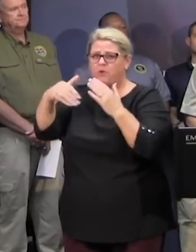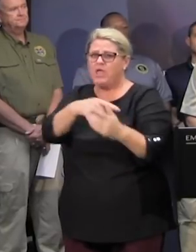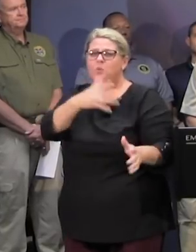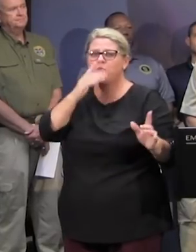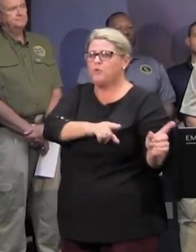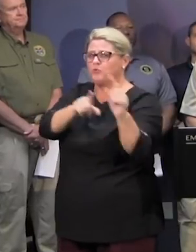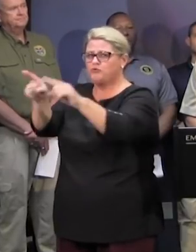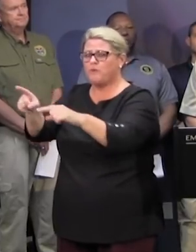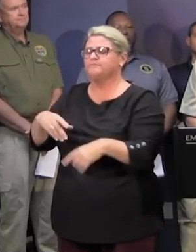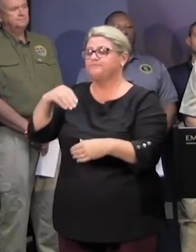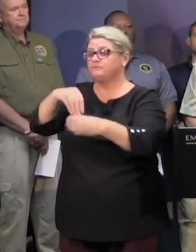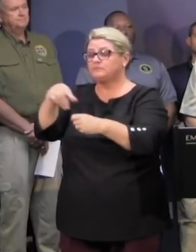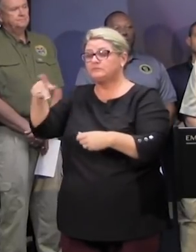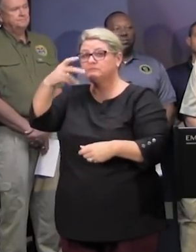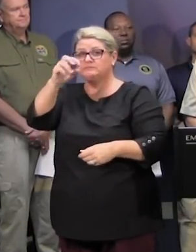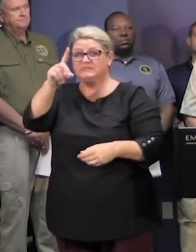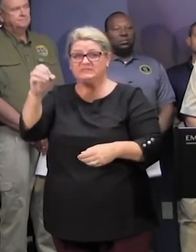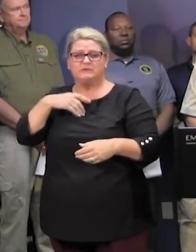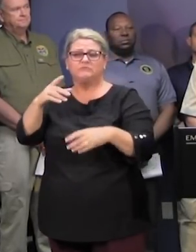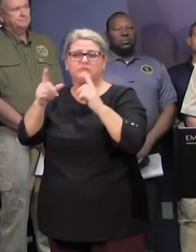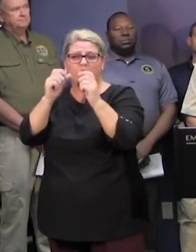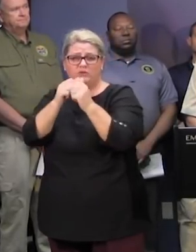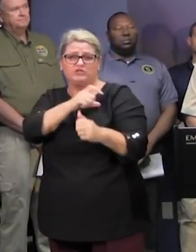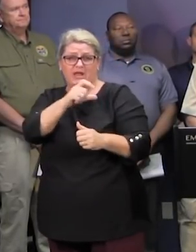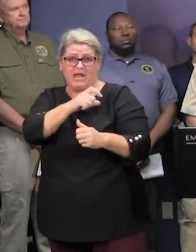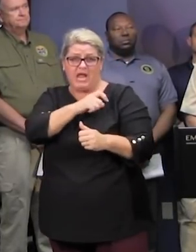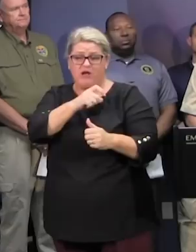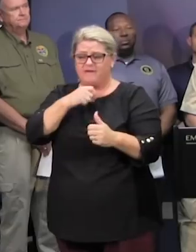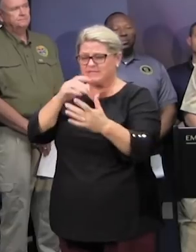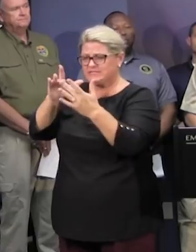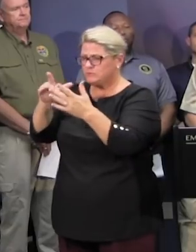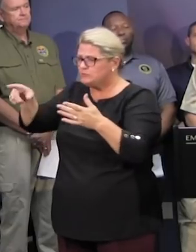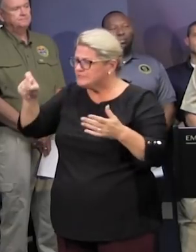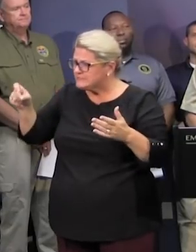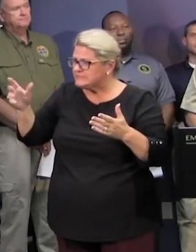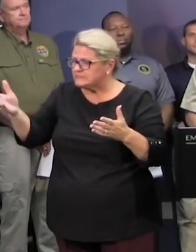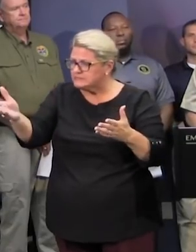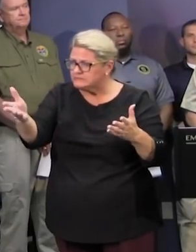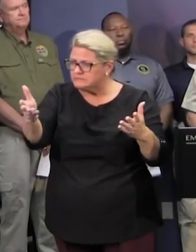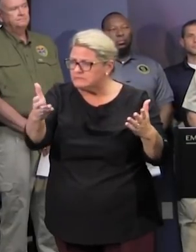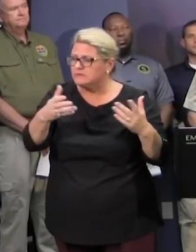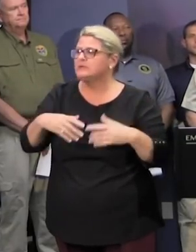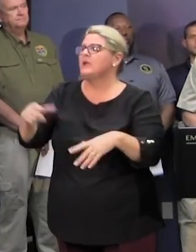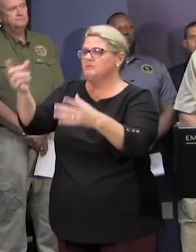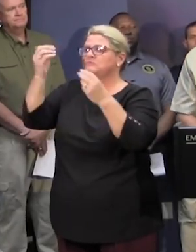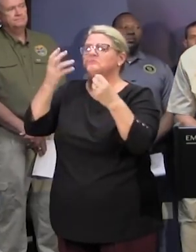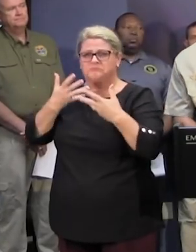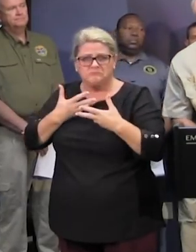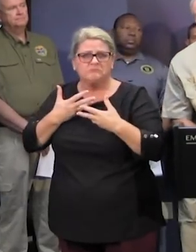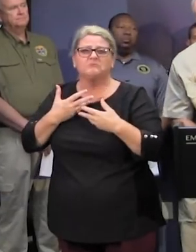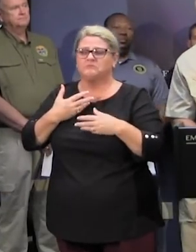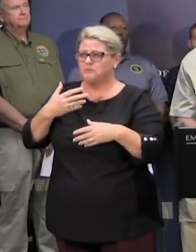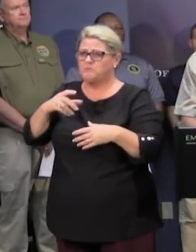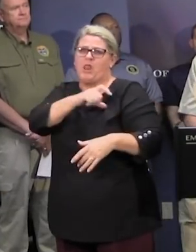sheriffs in the pd yesterday talked with them about their needed resources and have let them know that law enforcement will be in